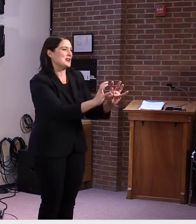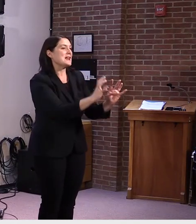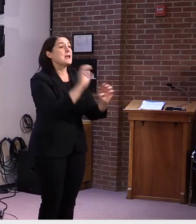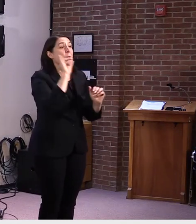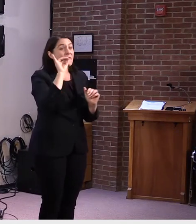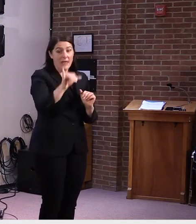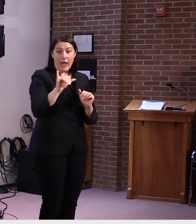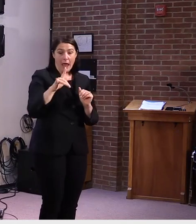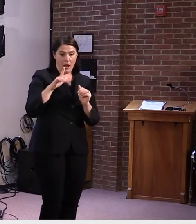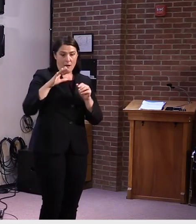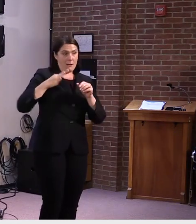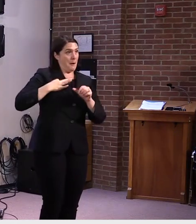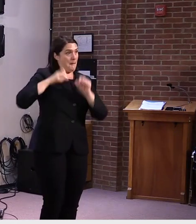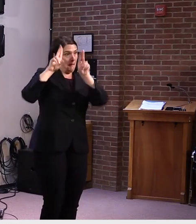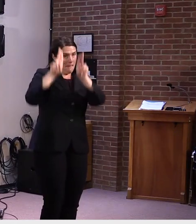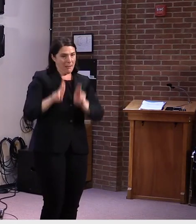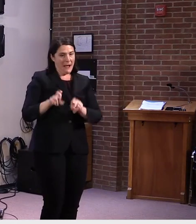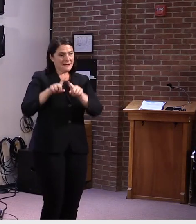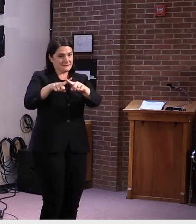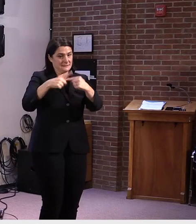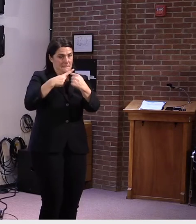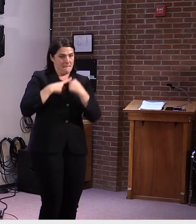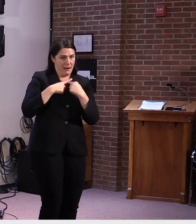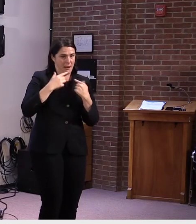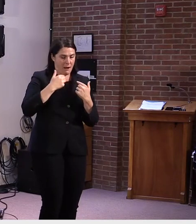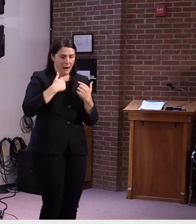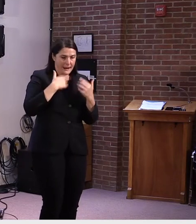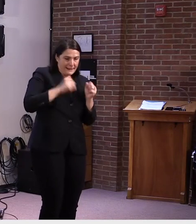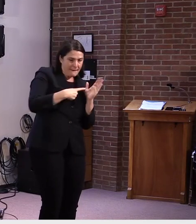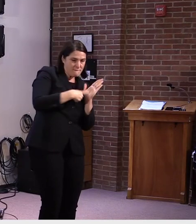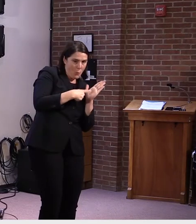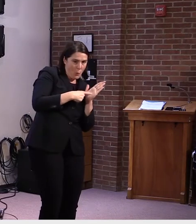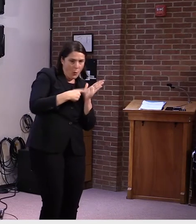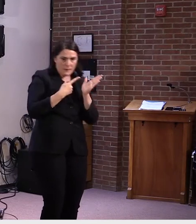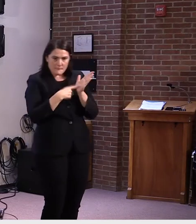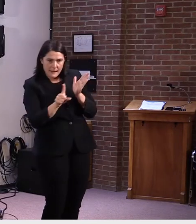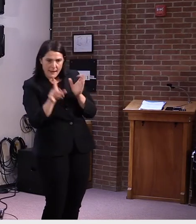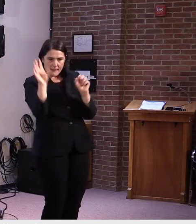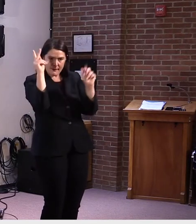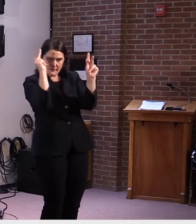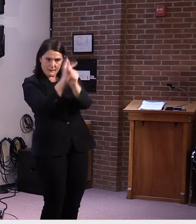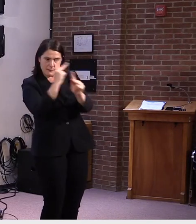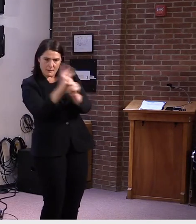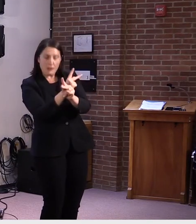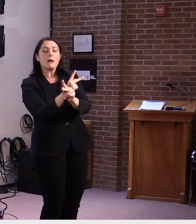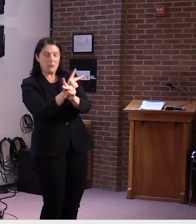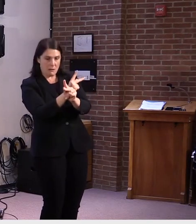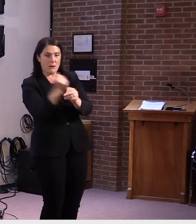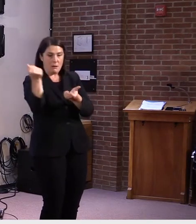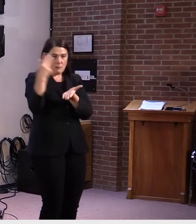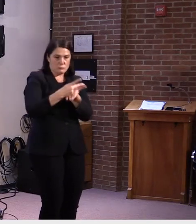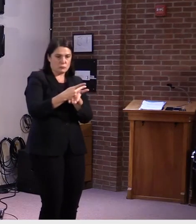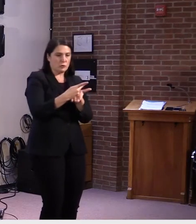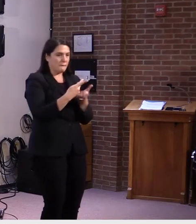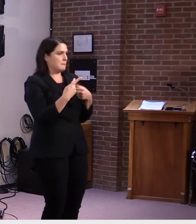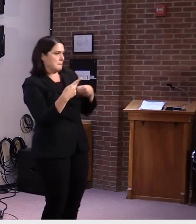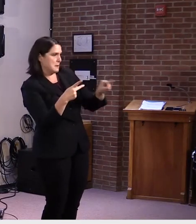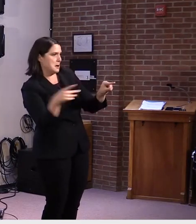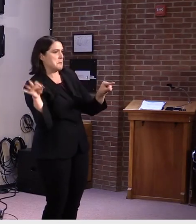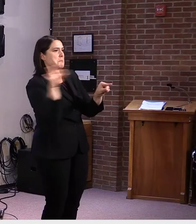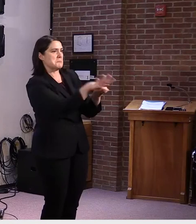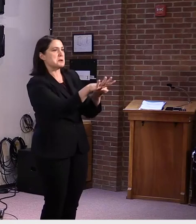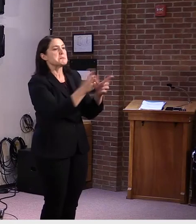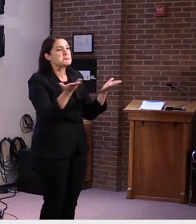all of those sort of come into play. All the, all the things that you mentioned come into play in how this all integrates together.